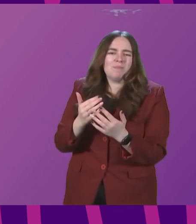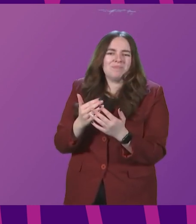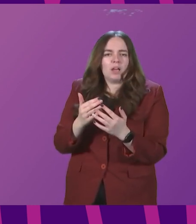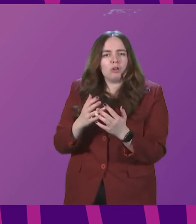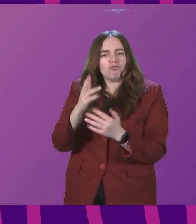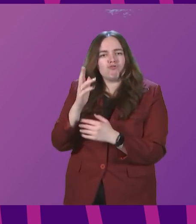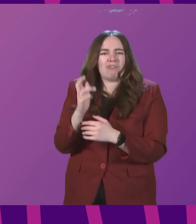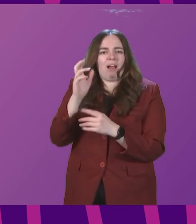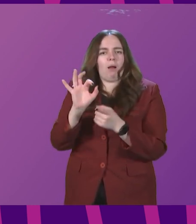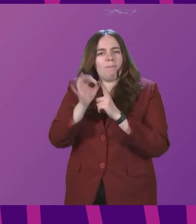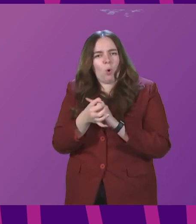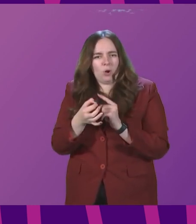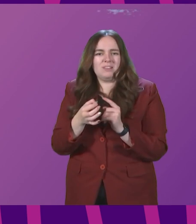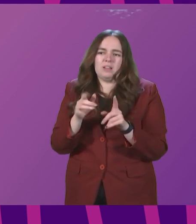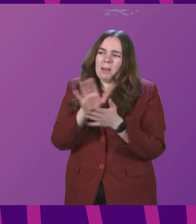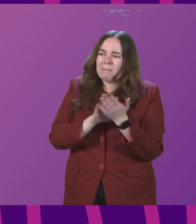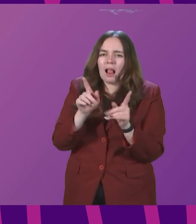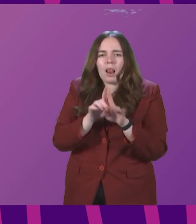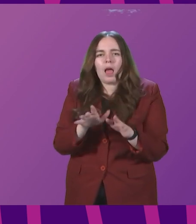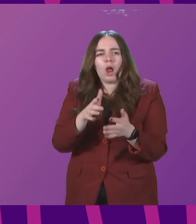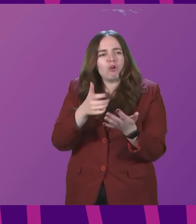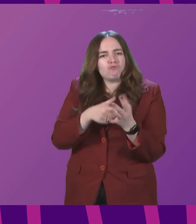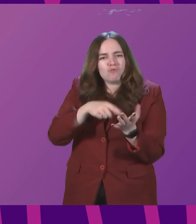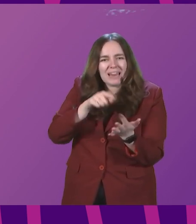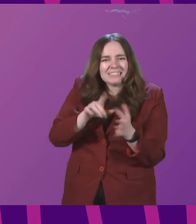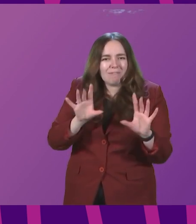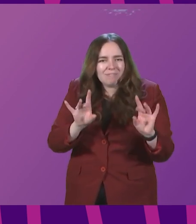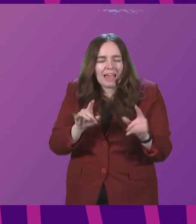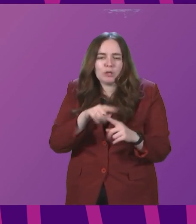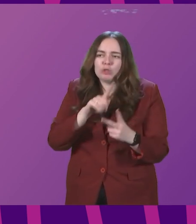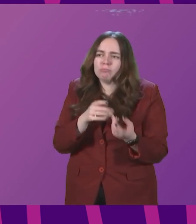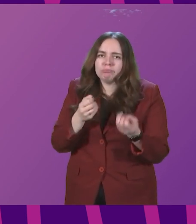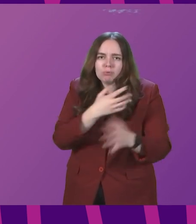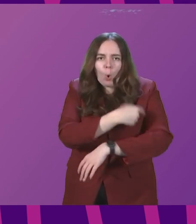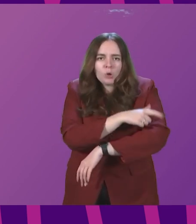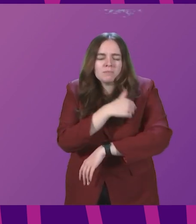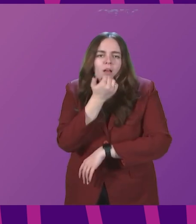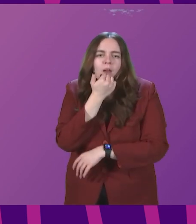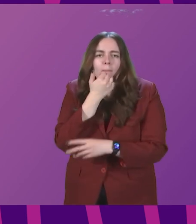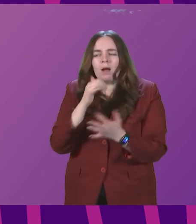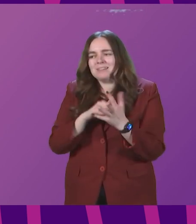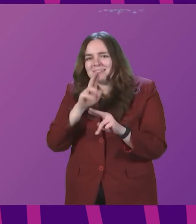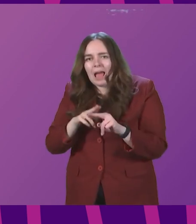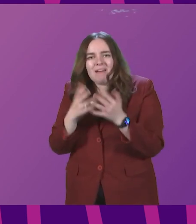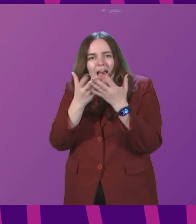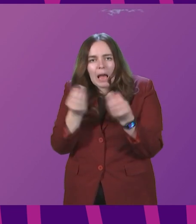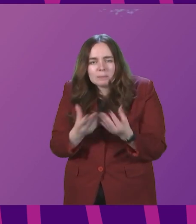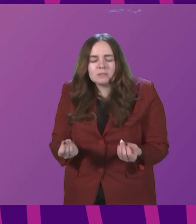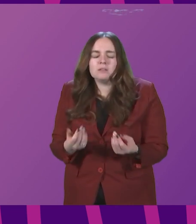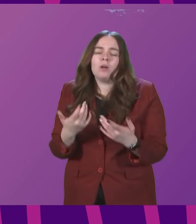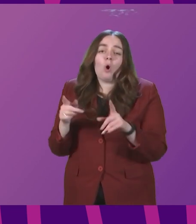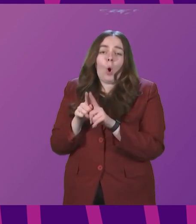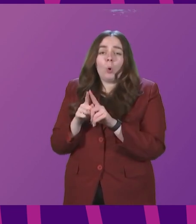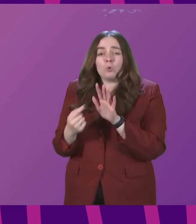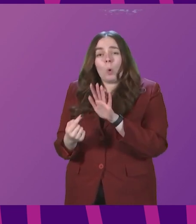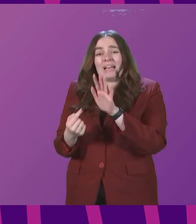restrictions? That could include rates of infection, hospitalisations and staff absences. And will it also include key triggers on what